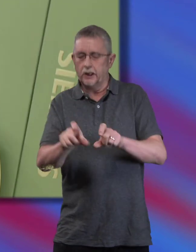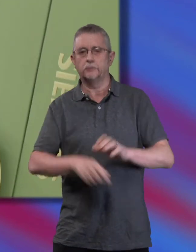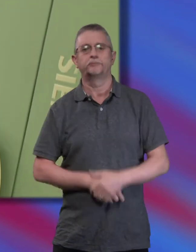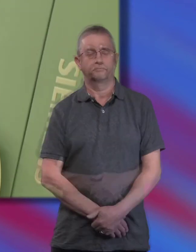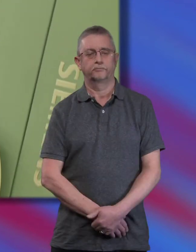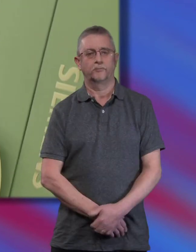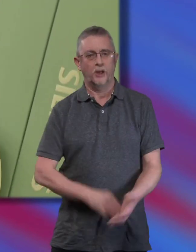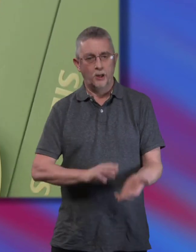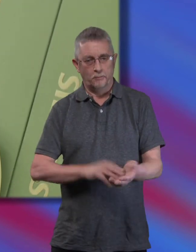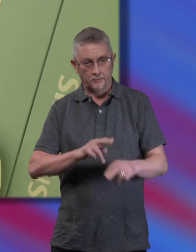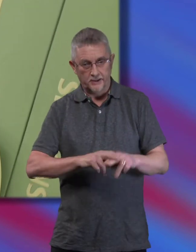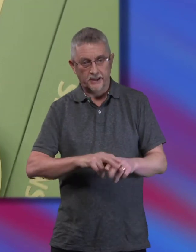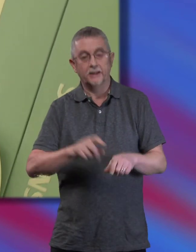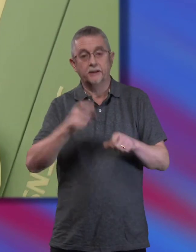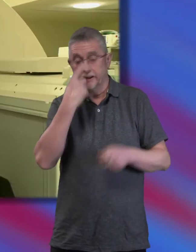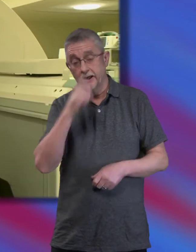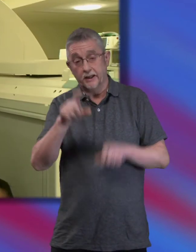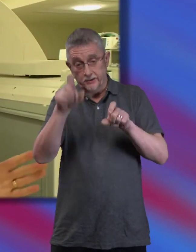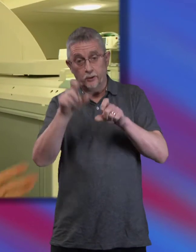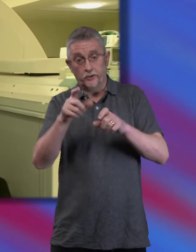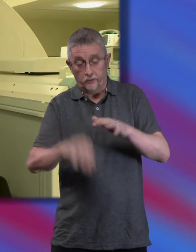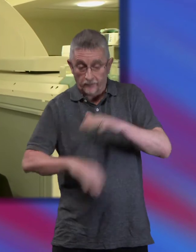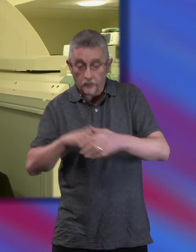Mum and Dad can stay with you all the time and they won't leave you once.